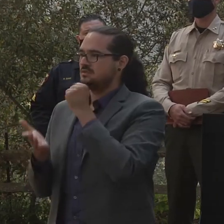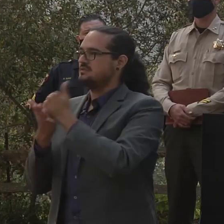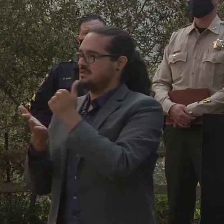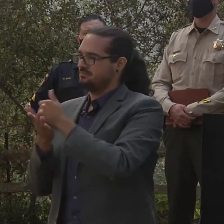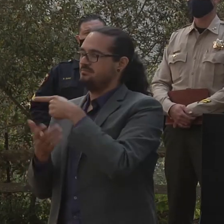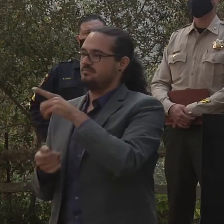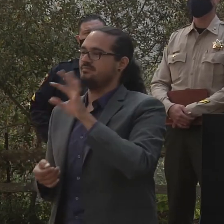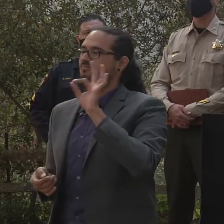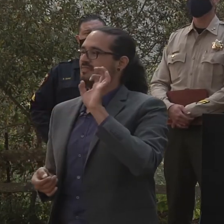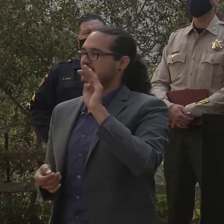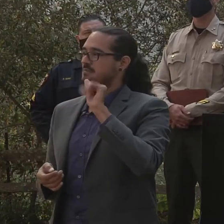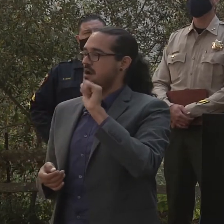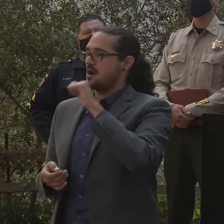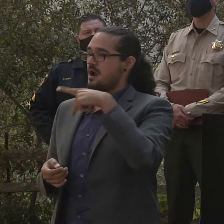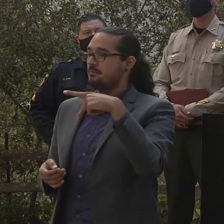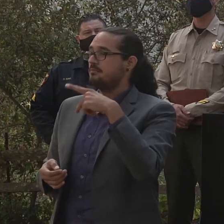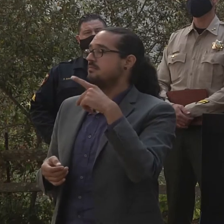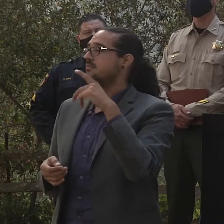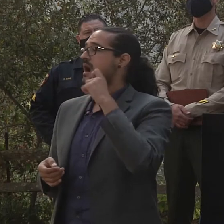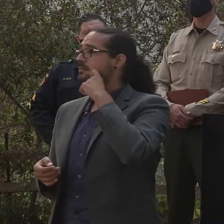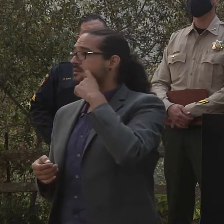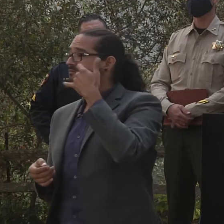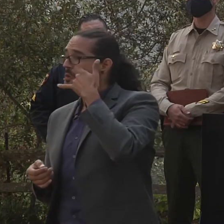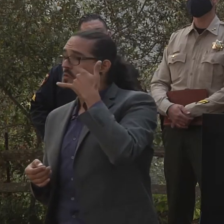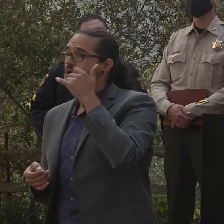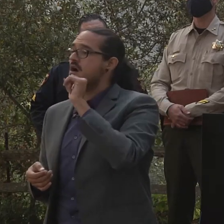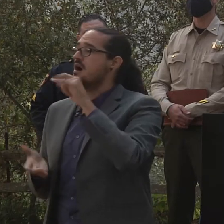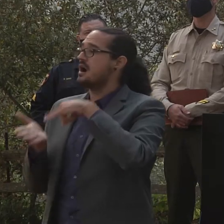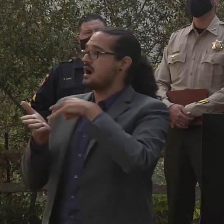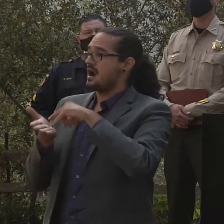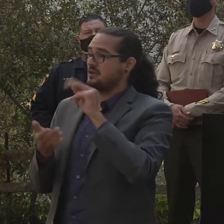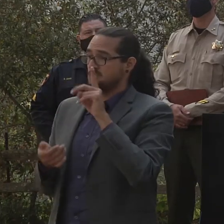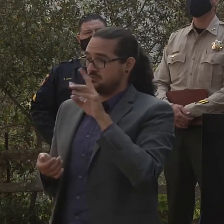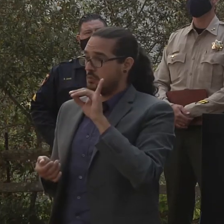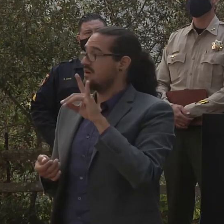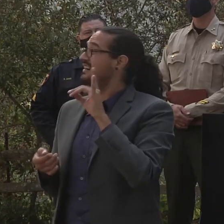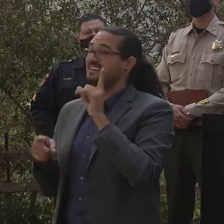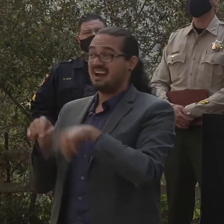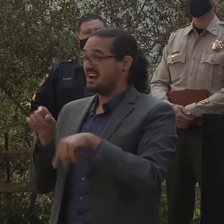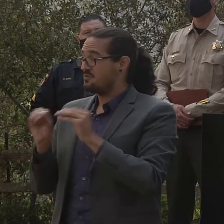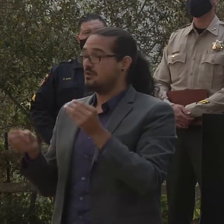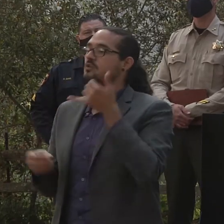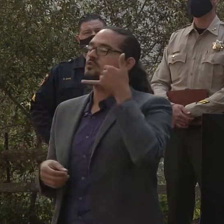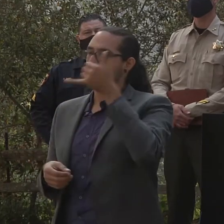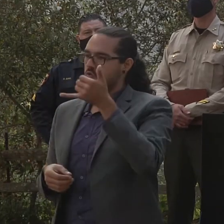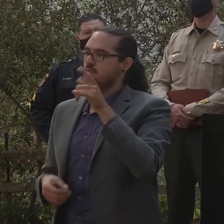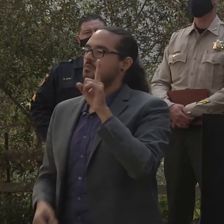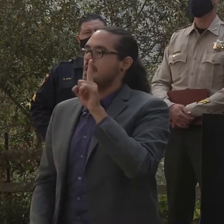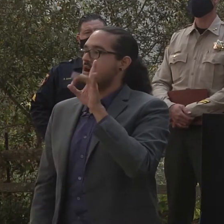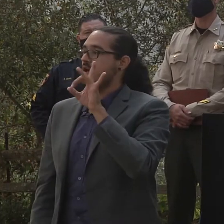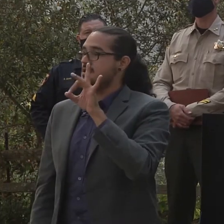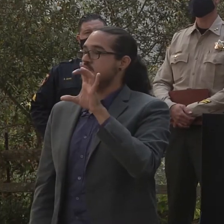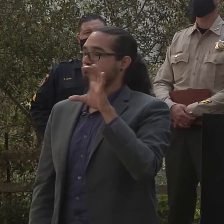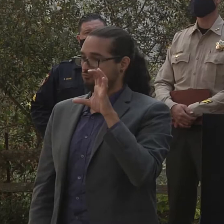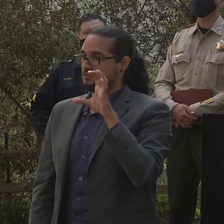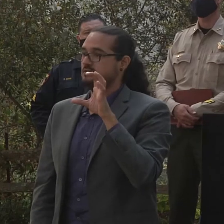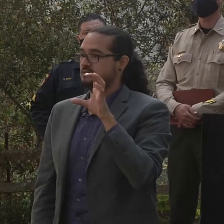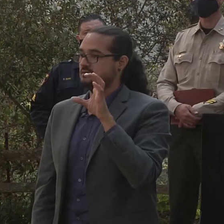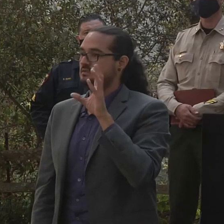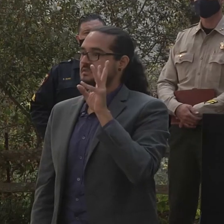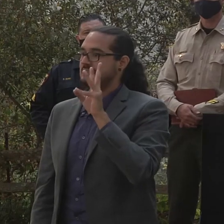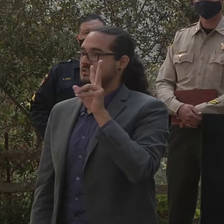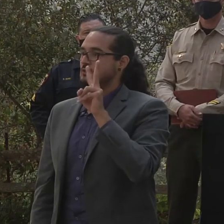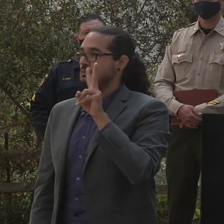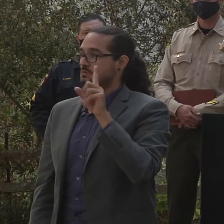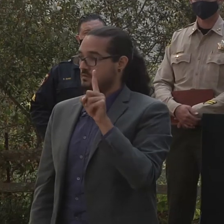don't have the ability to download the application they can call 1-800-621-FEMA. That's 1-800-621-FEMA.